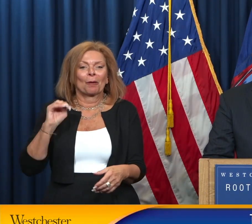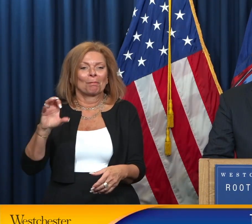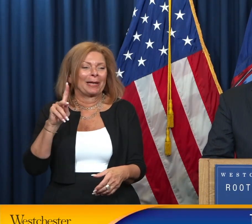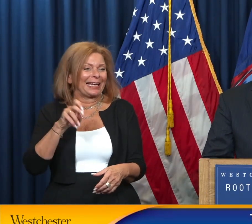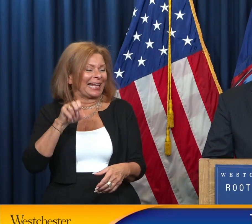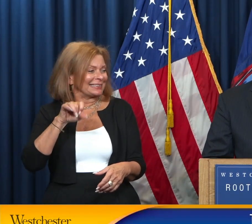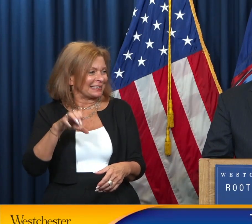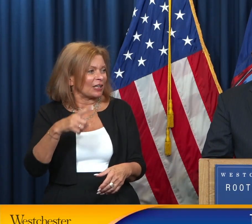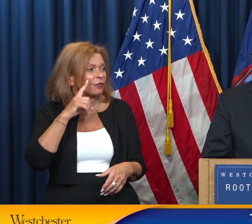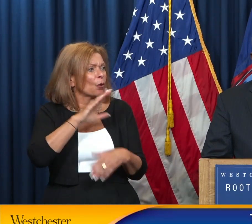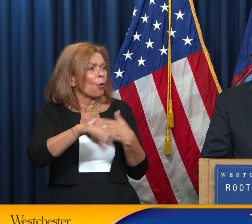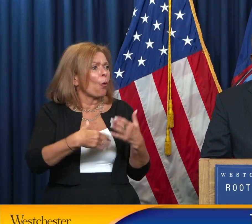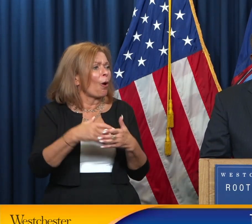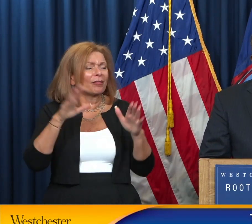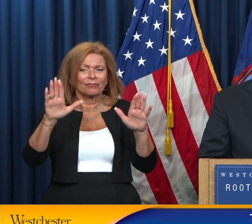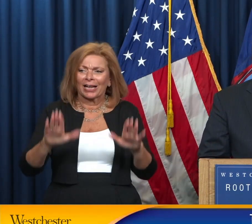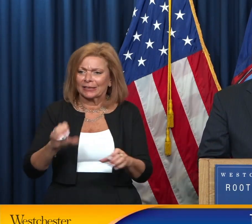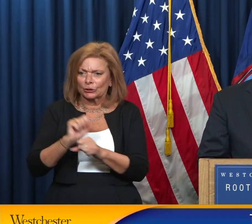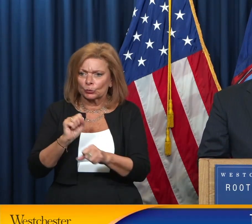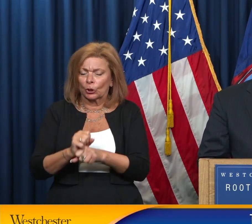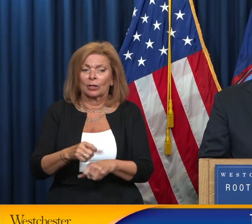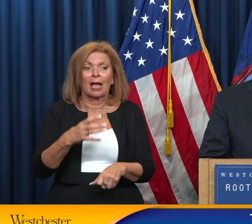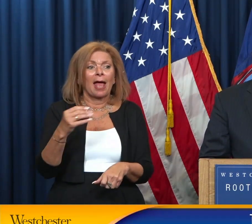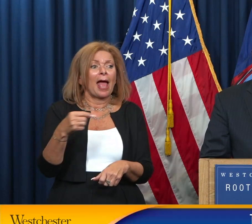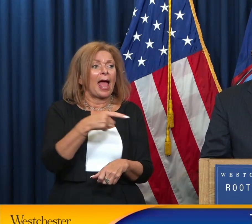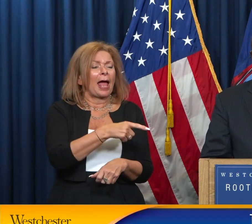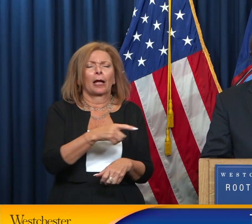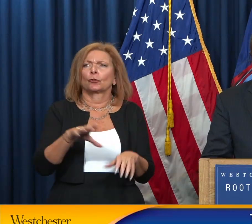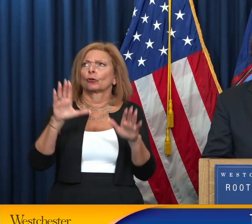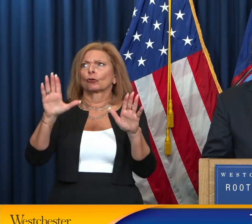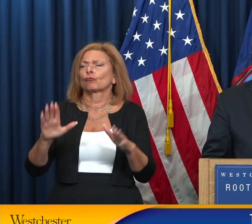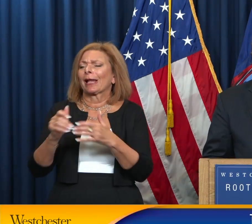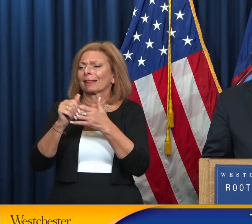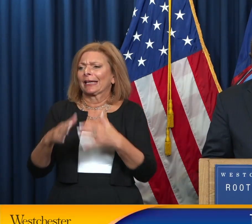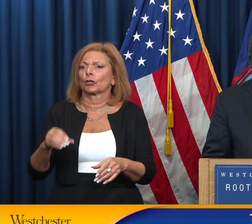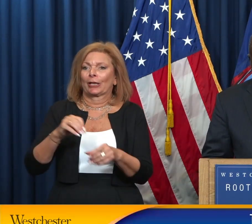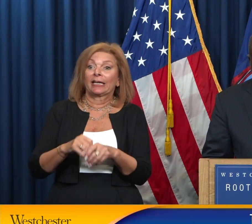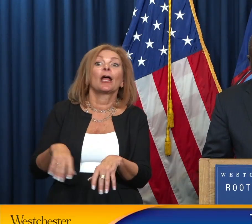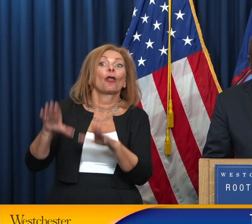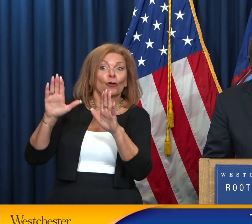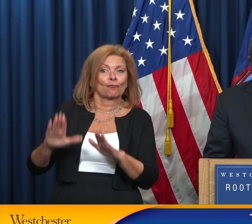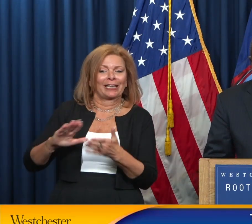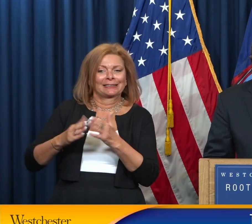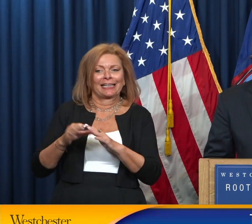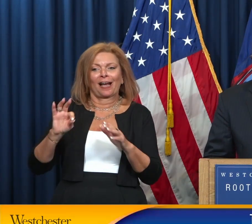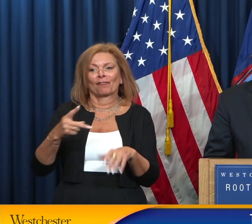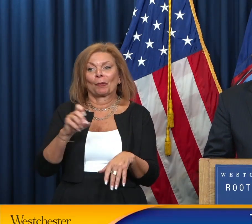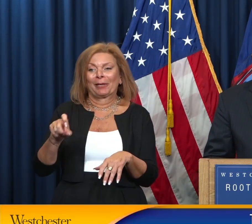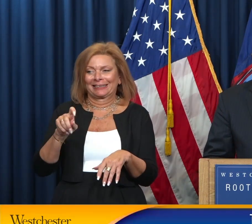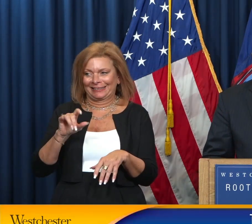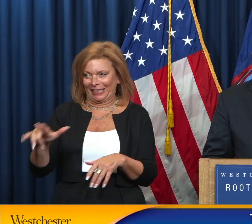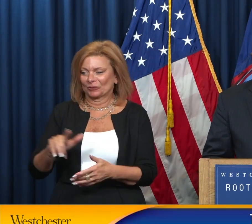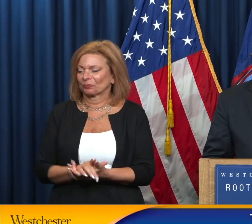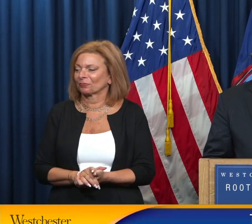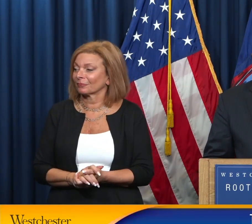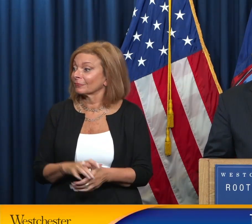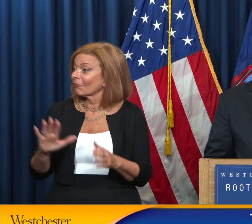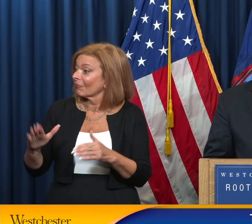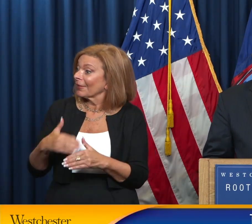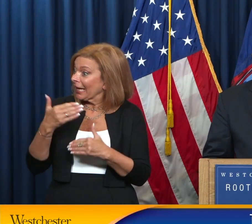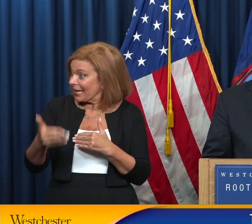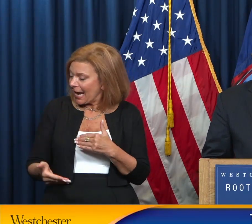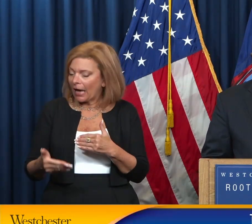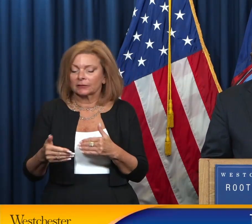for all of the fantastic work and your tremendous leadership in the great city of Peekskill. So up next, we're going to